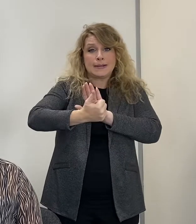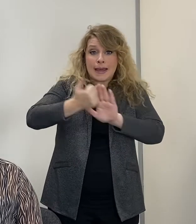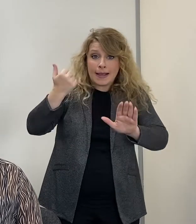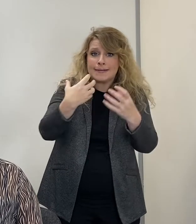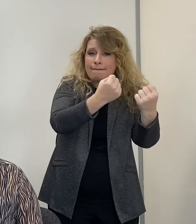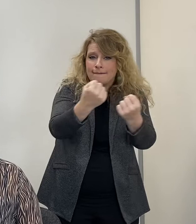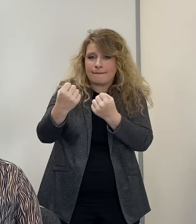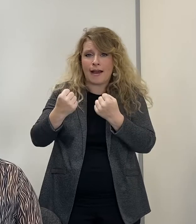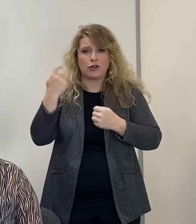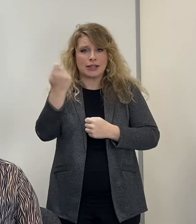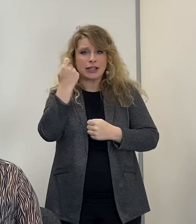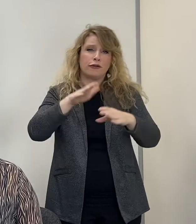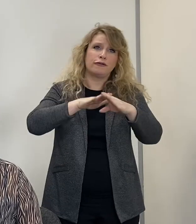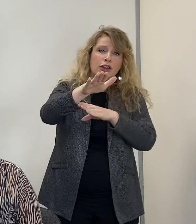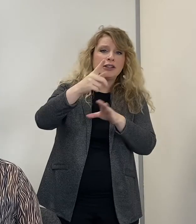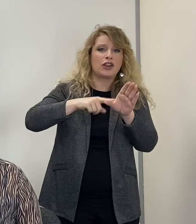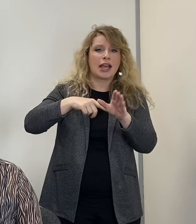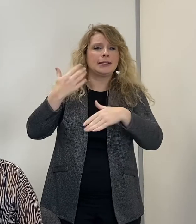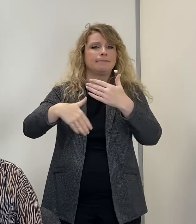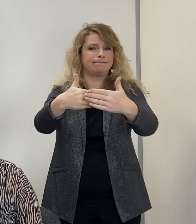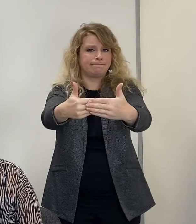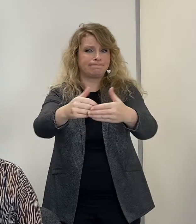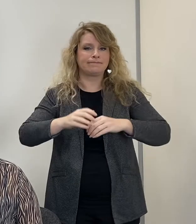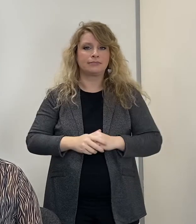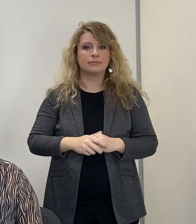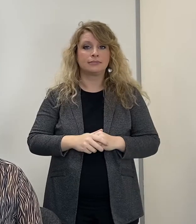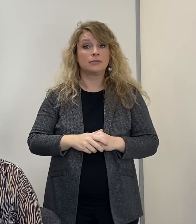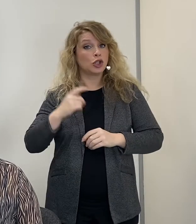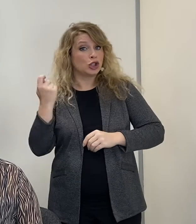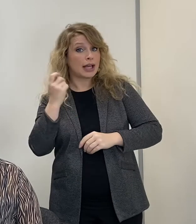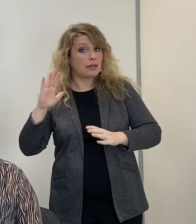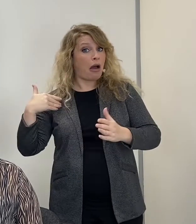with the skills they need to build successful careers in the years to come.